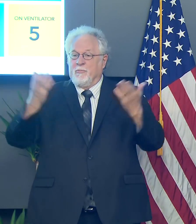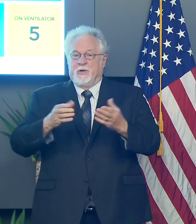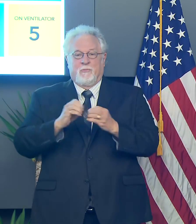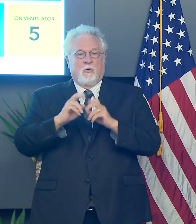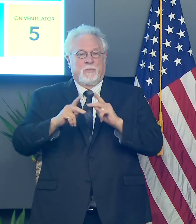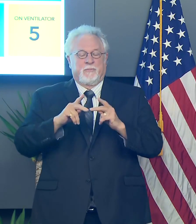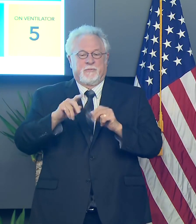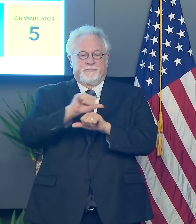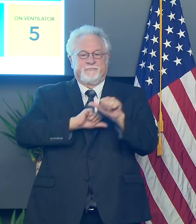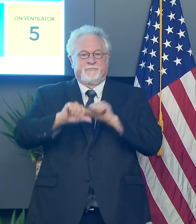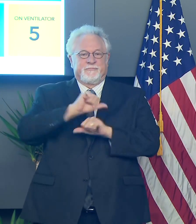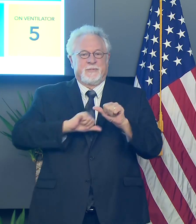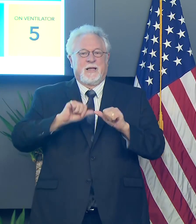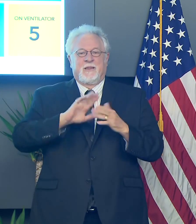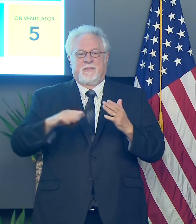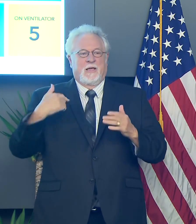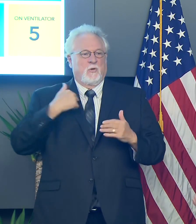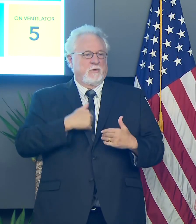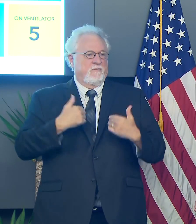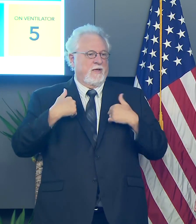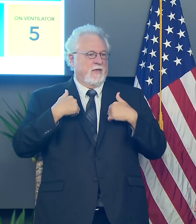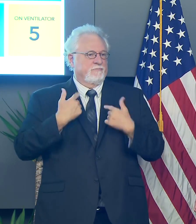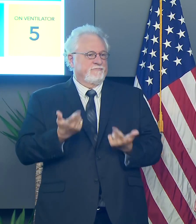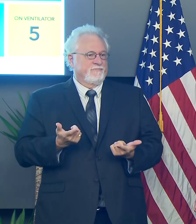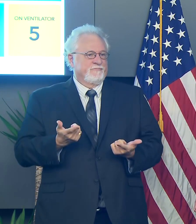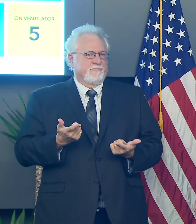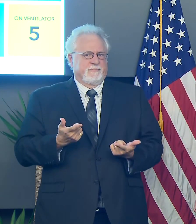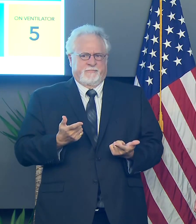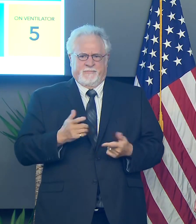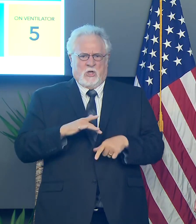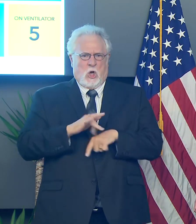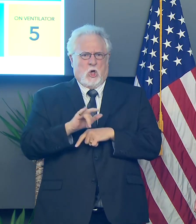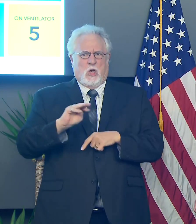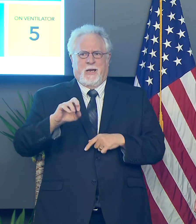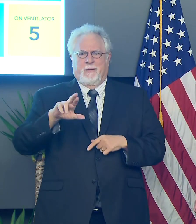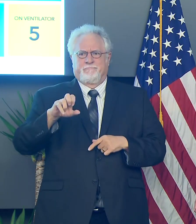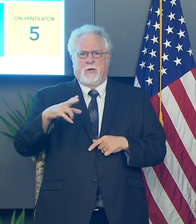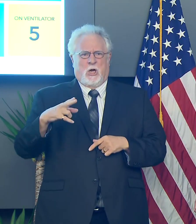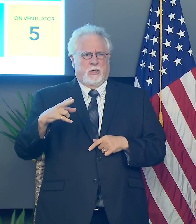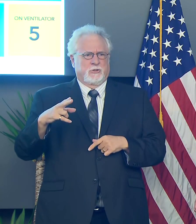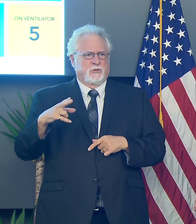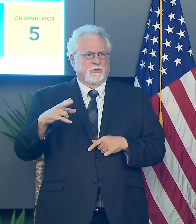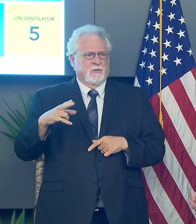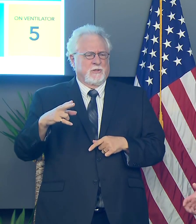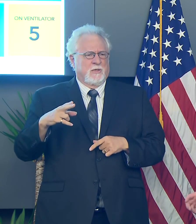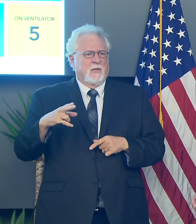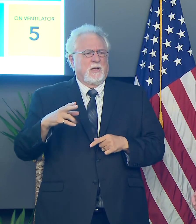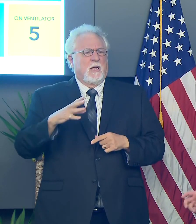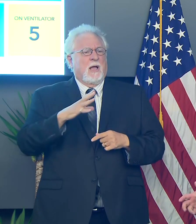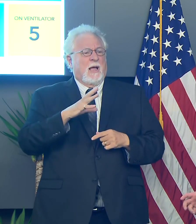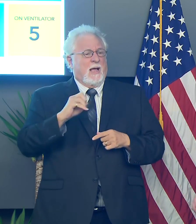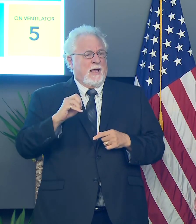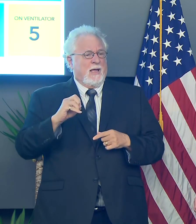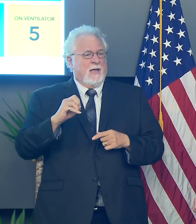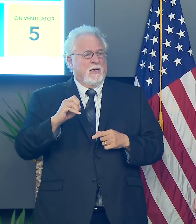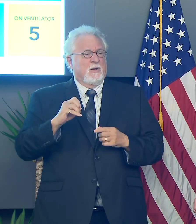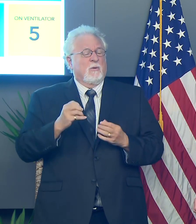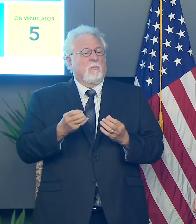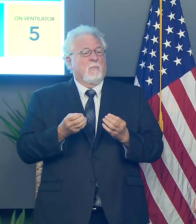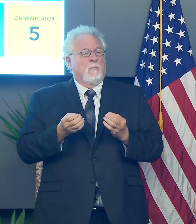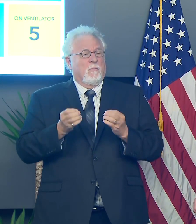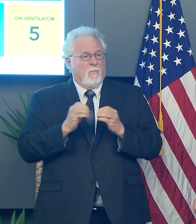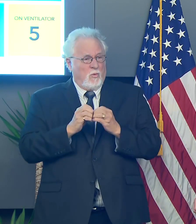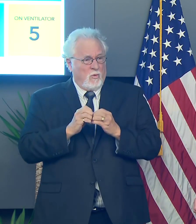into contact, uh, than we've had, uh, since, uh, early March of last year. Um, and, and it's further complicated